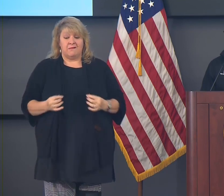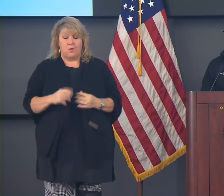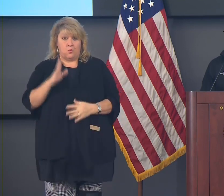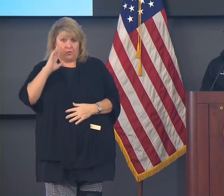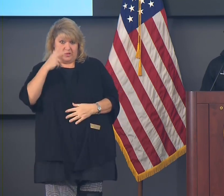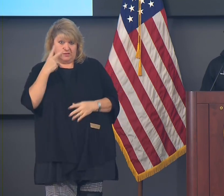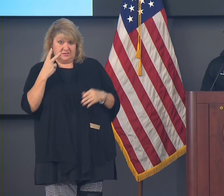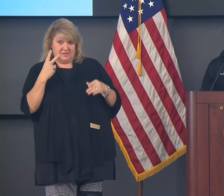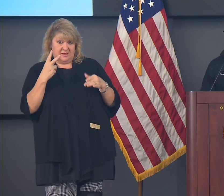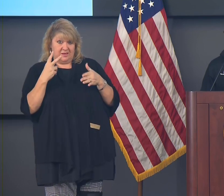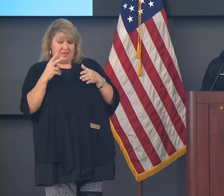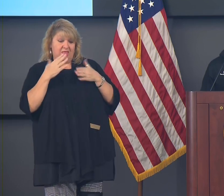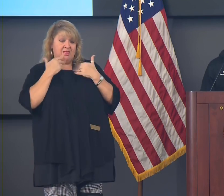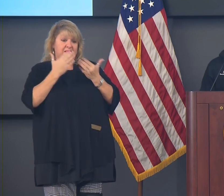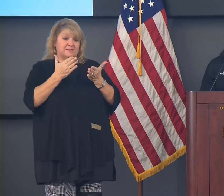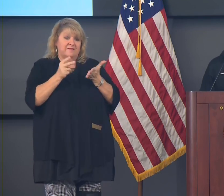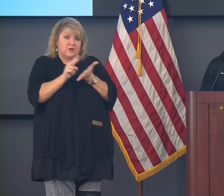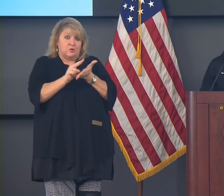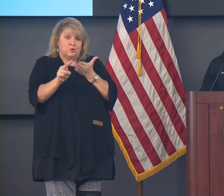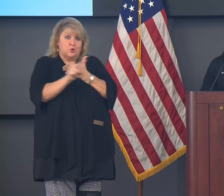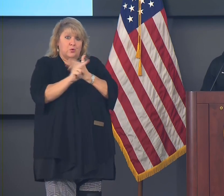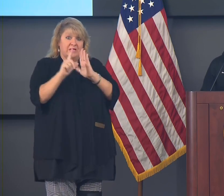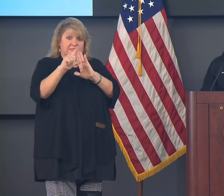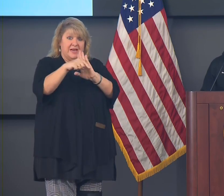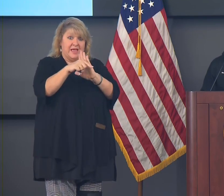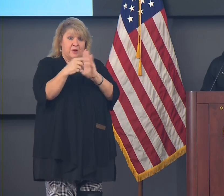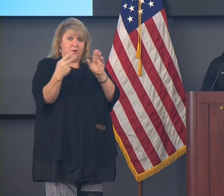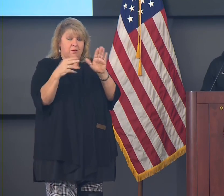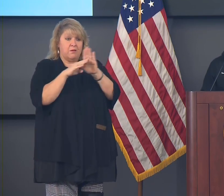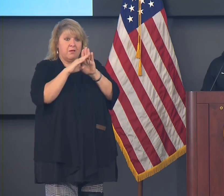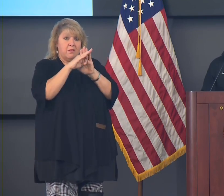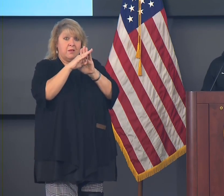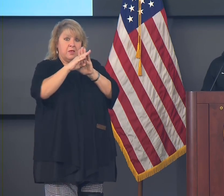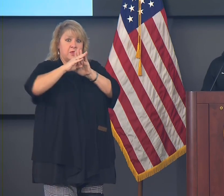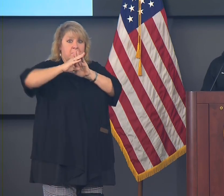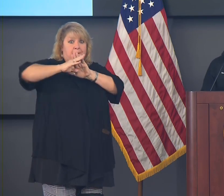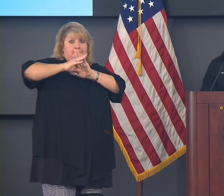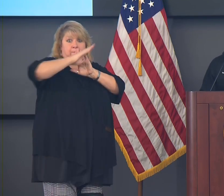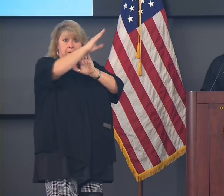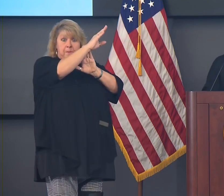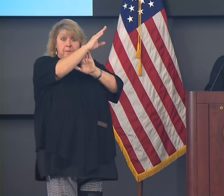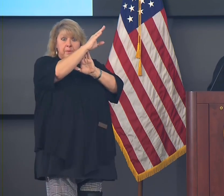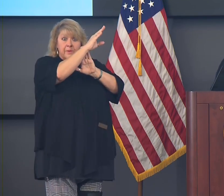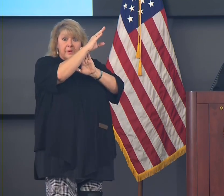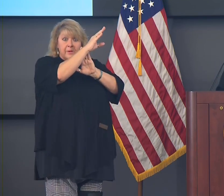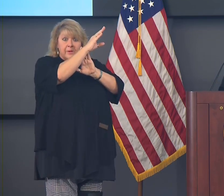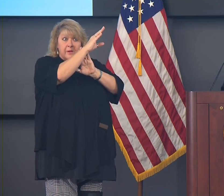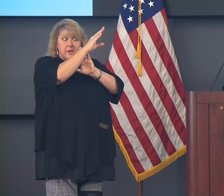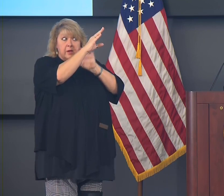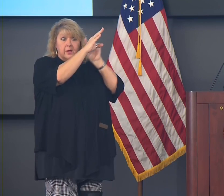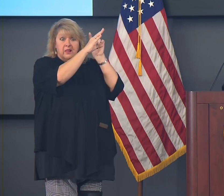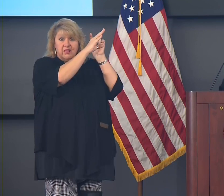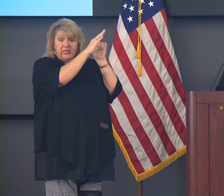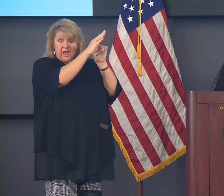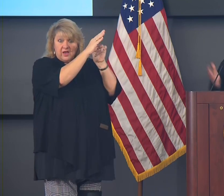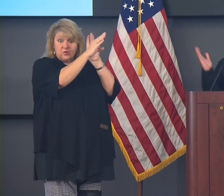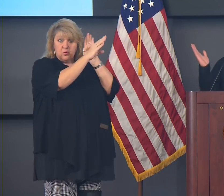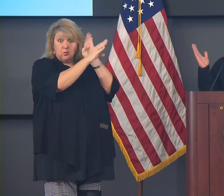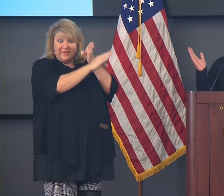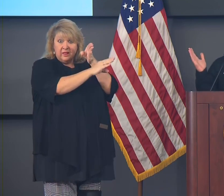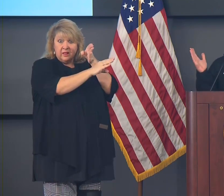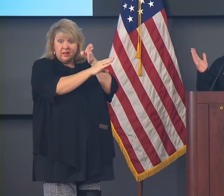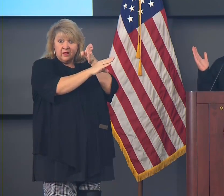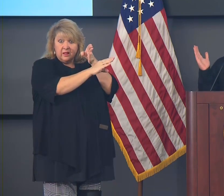trends two weeks after Thanksgiving? And what are the implications of that one? I don't think you just talked about. Yeah, the challenge of answering that question is we're already